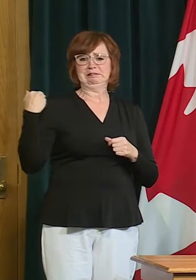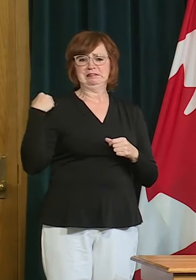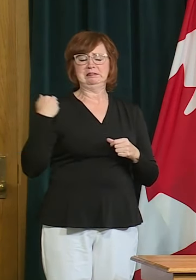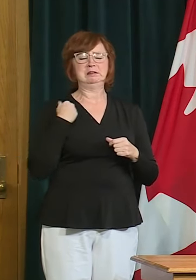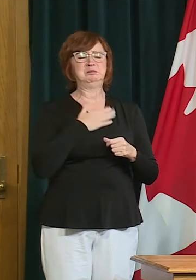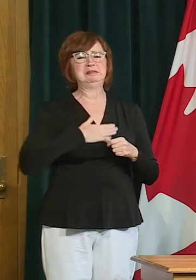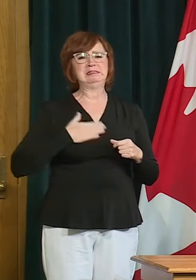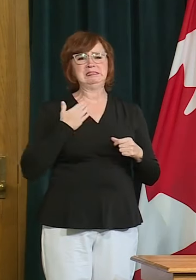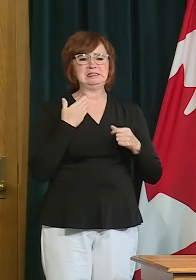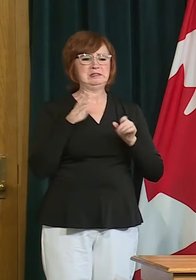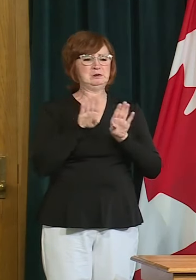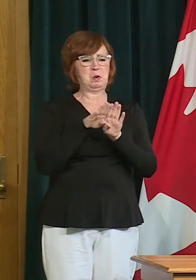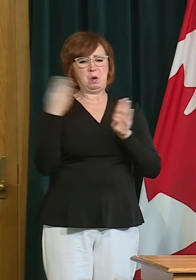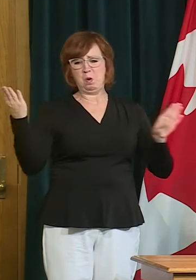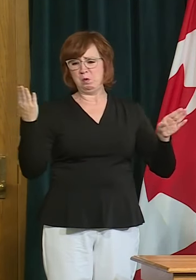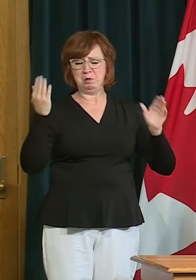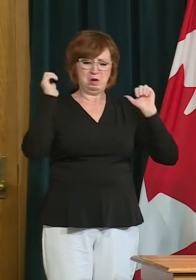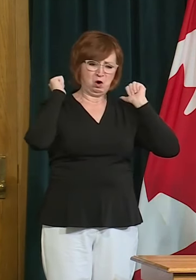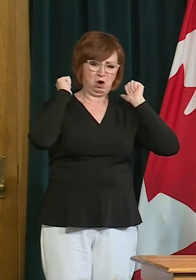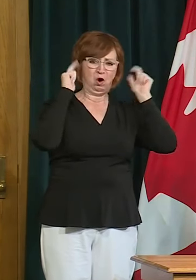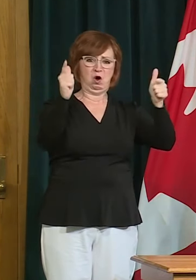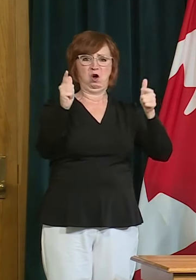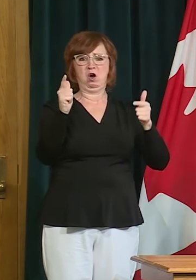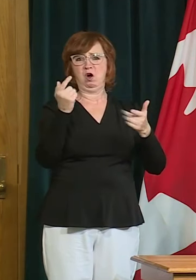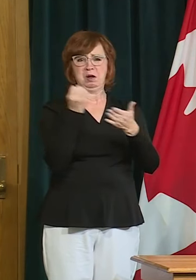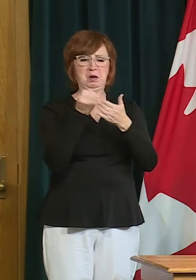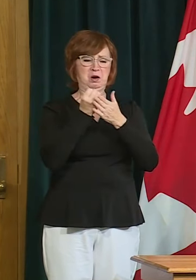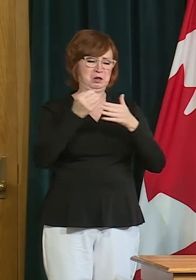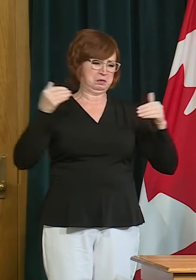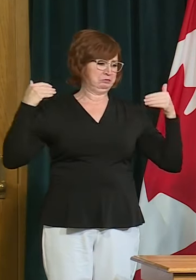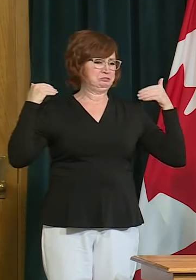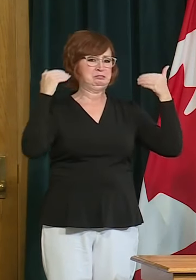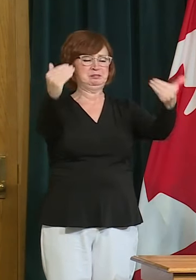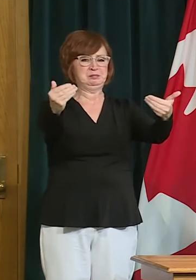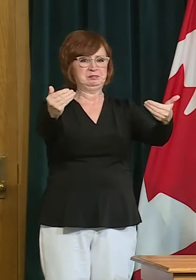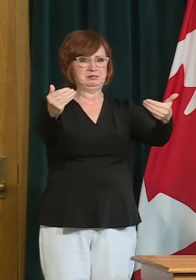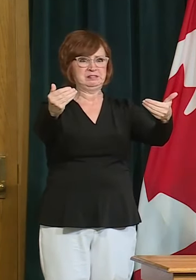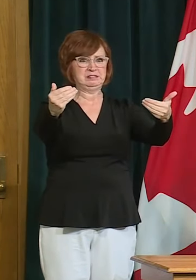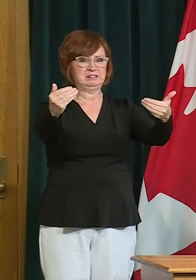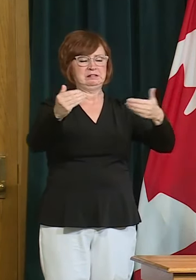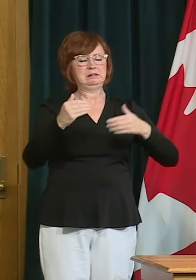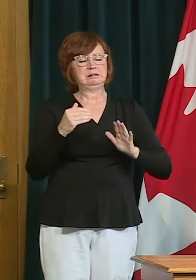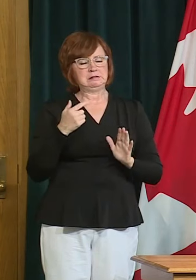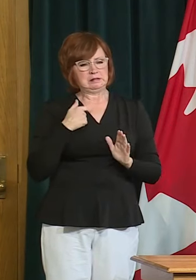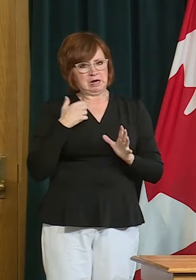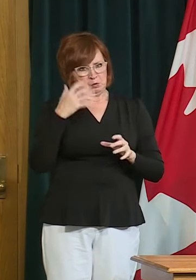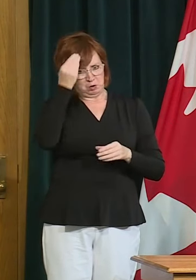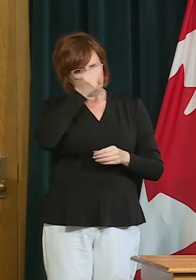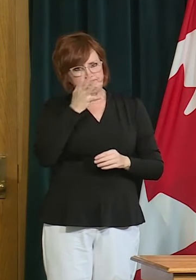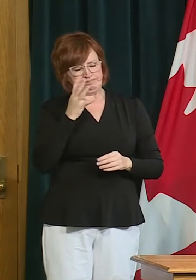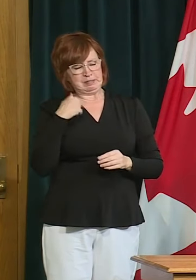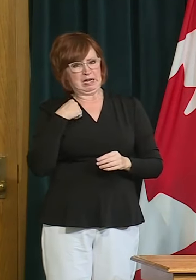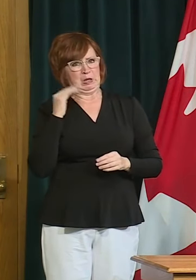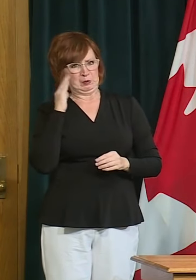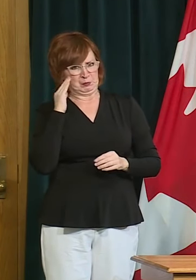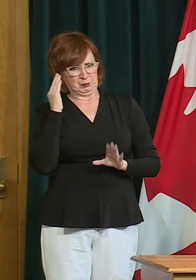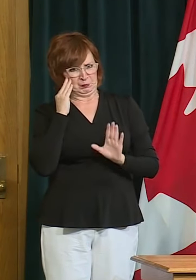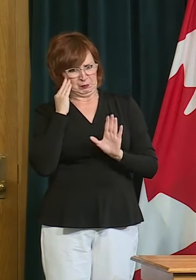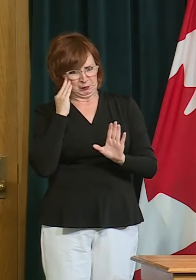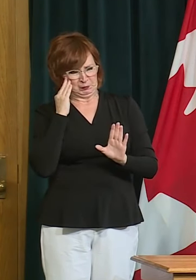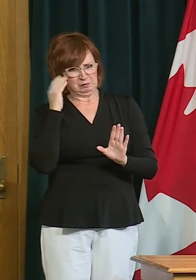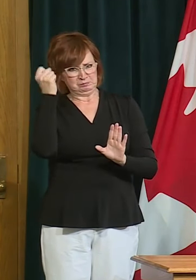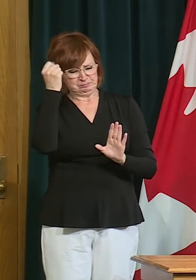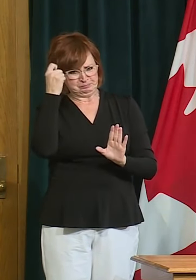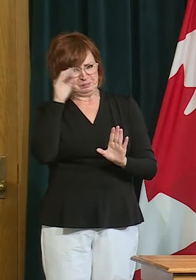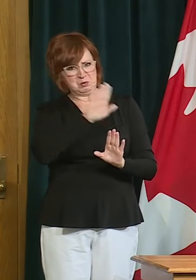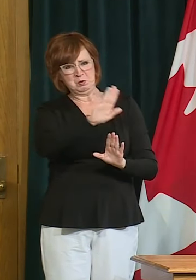I want you to know that we hear you and I would like to reopen faster as well. And not just businesses but also recreational